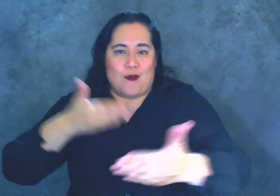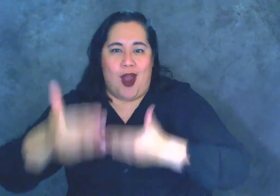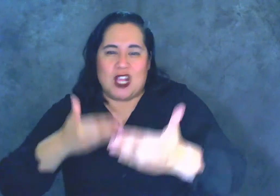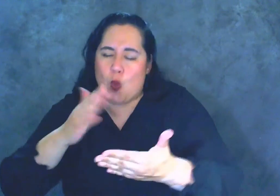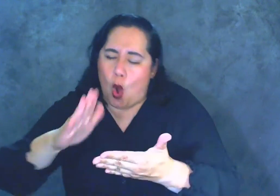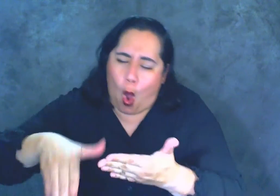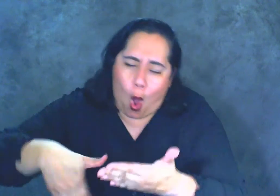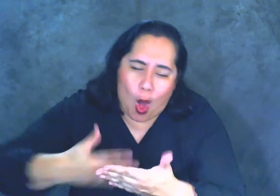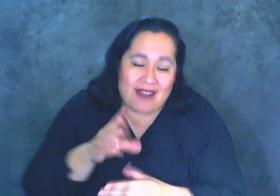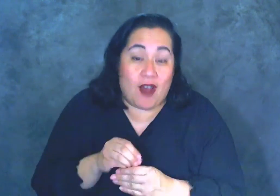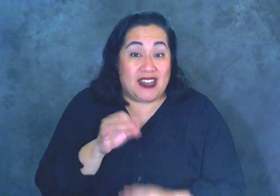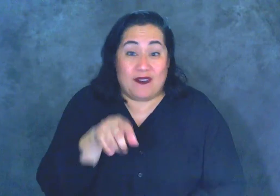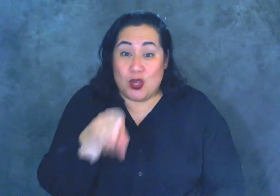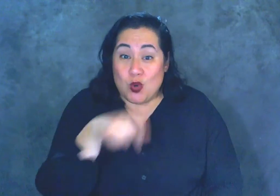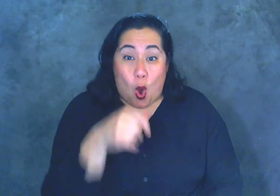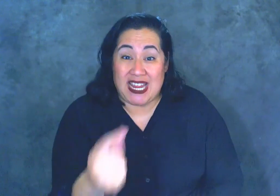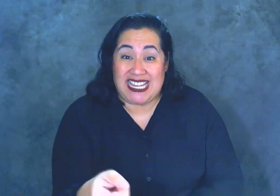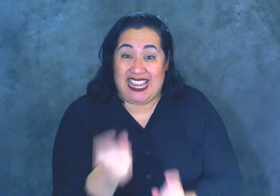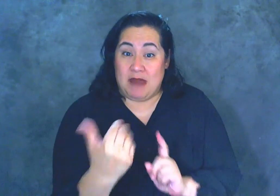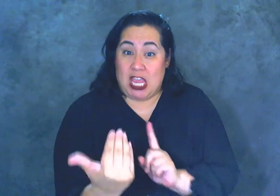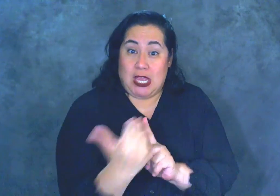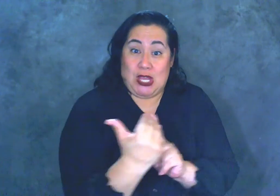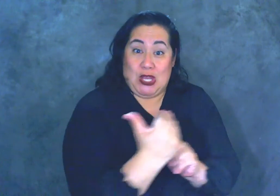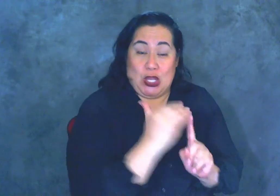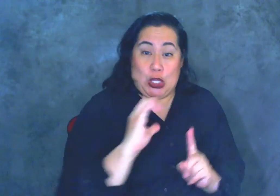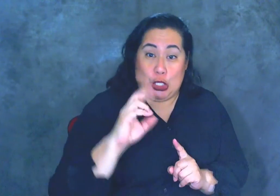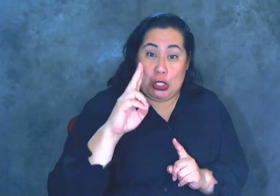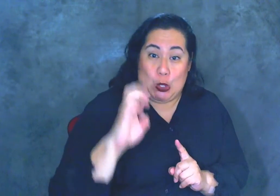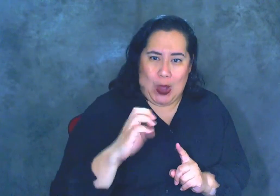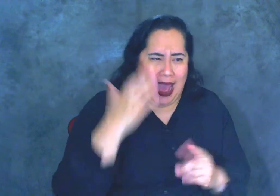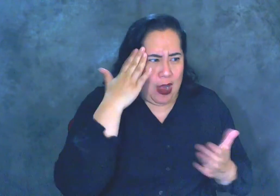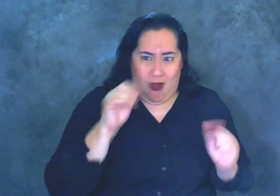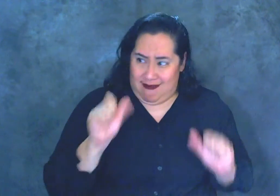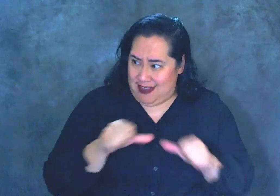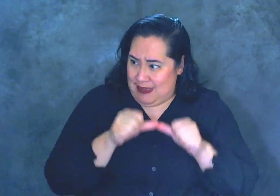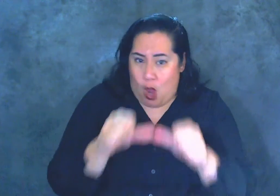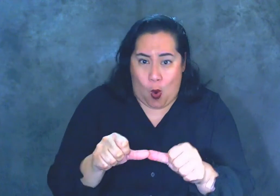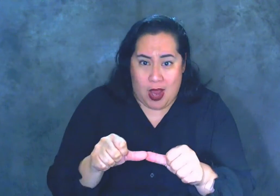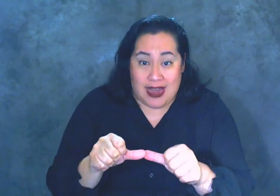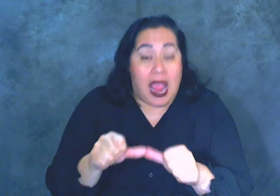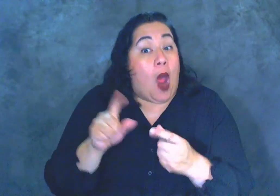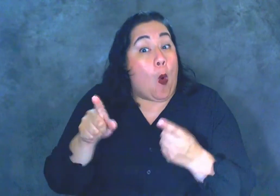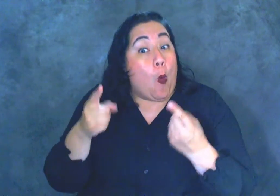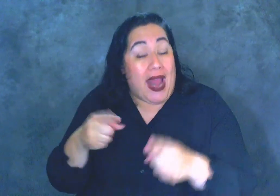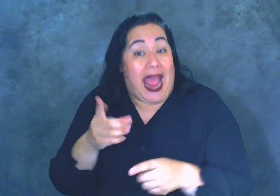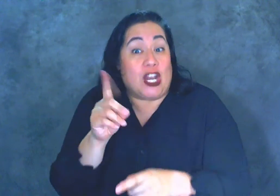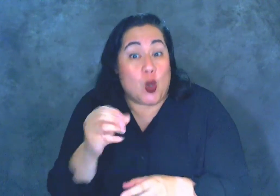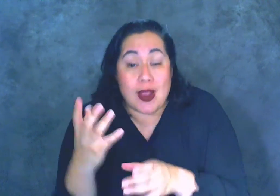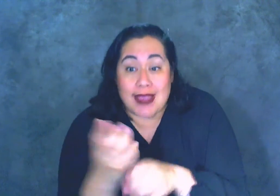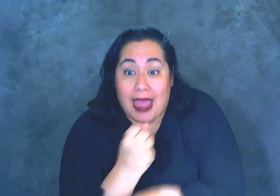if you don't give me those cues, I don't know that I can keep going. And when I do get them, I know that